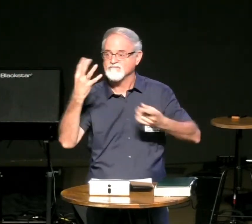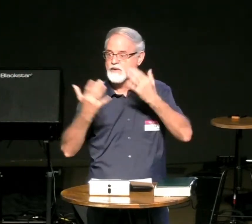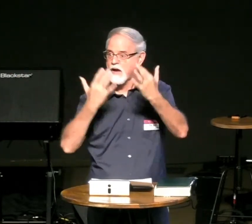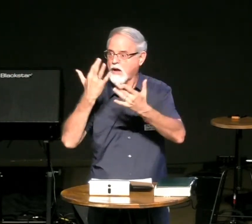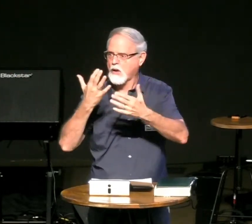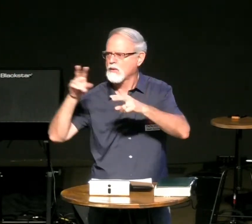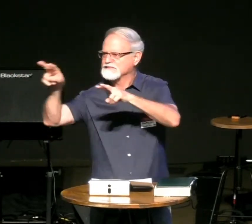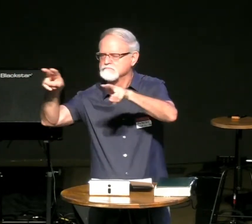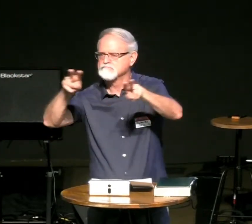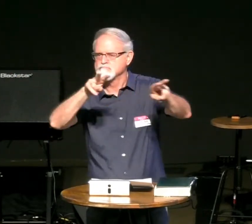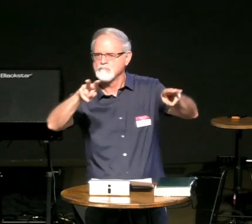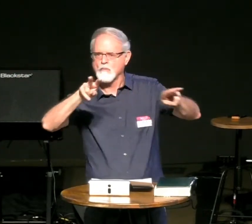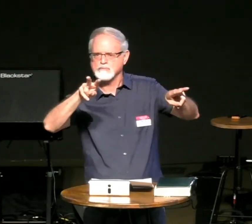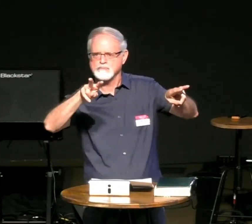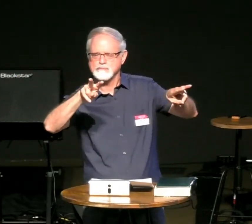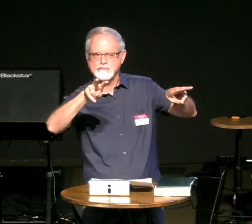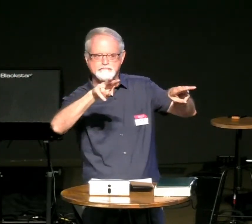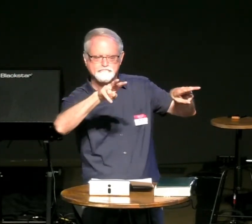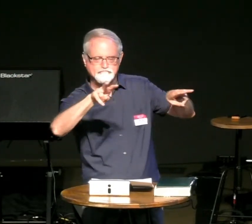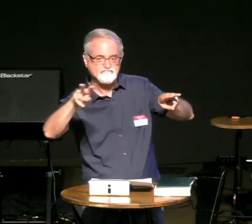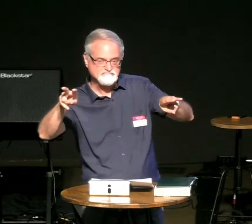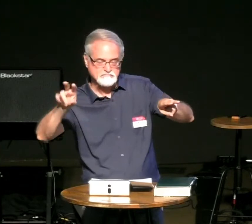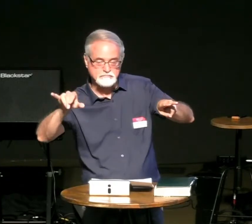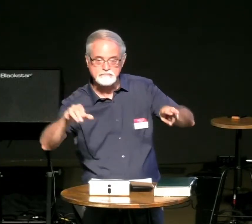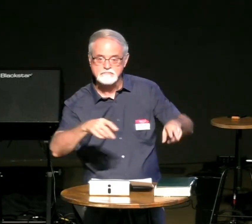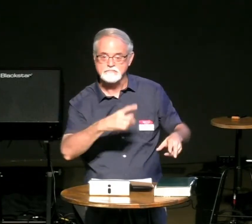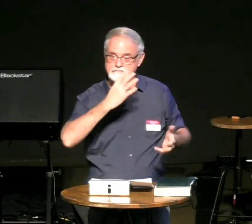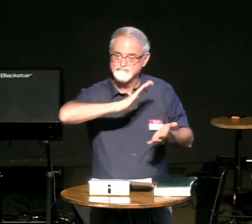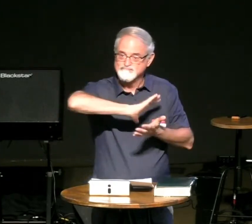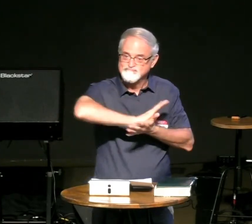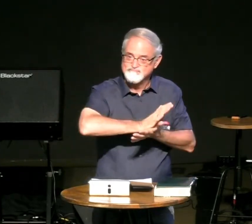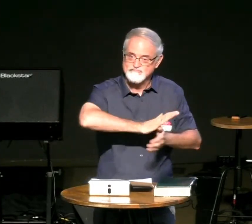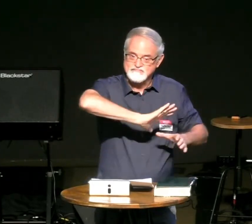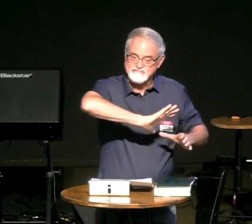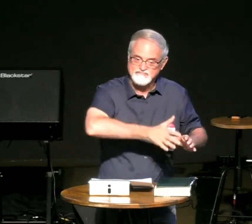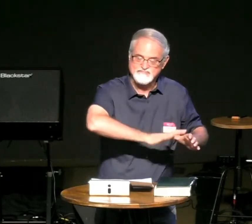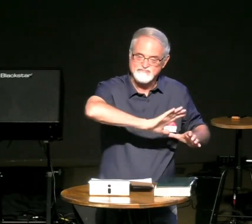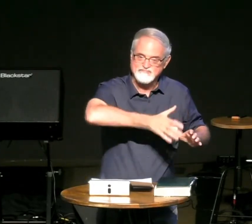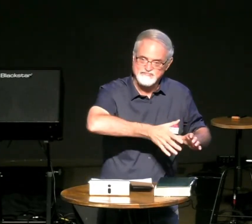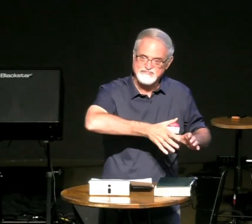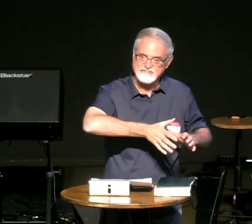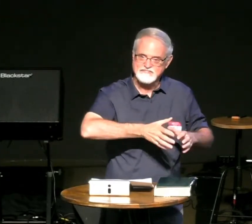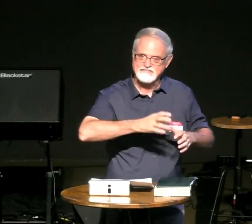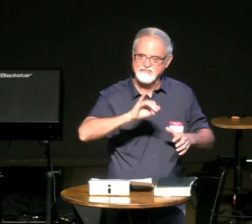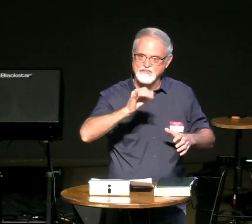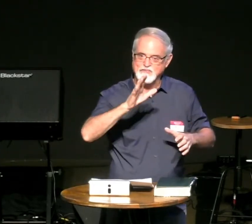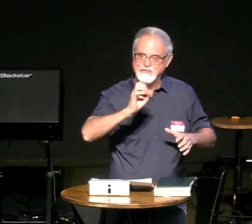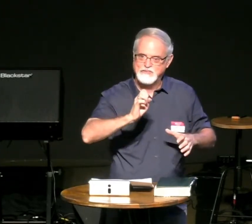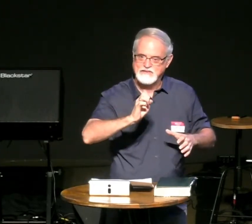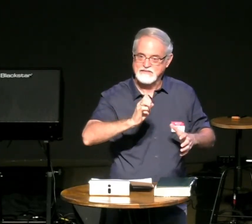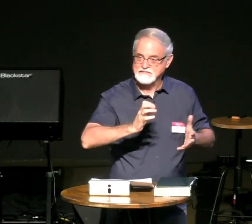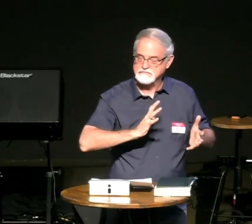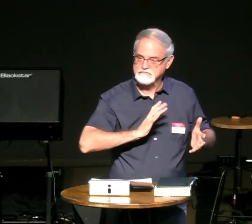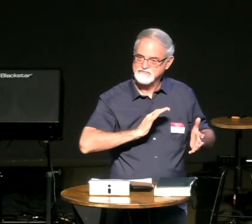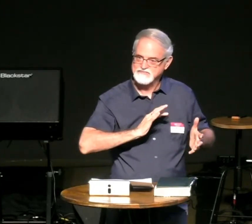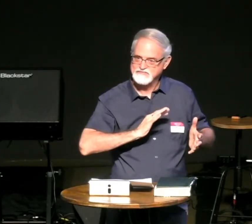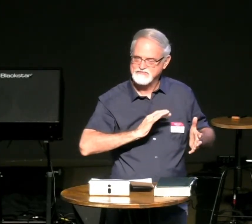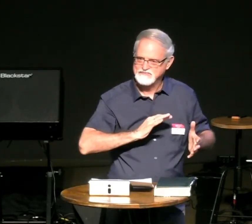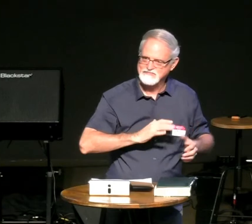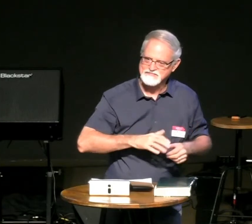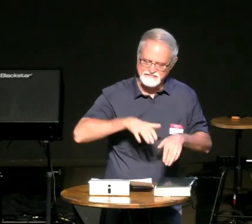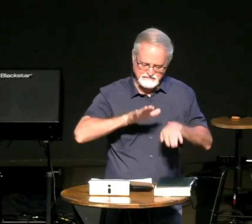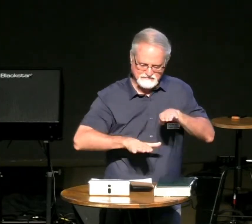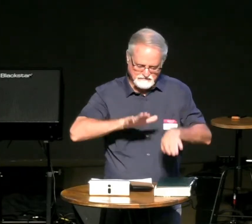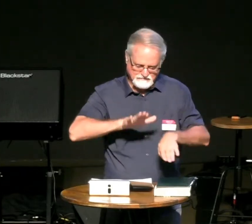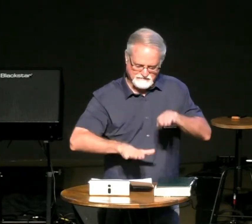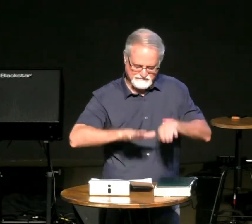the wall and protect it or if they saw a fire approaching or anything like that and then here in the front corner you see where they would press